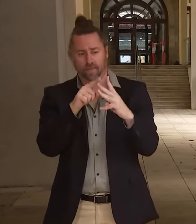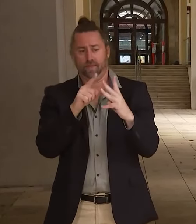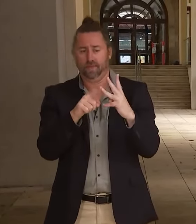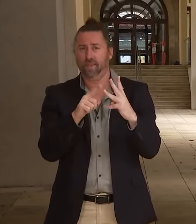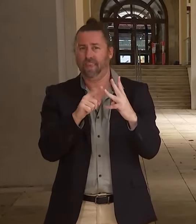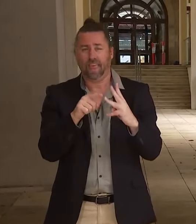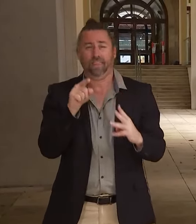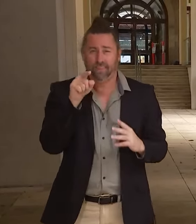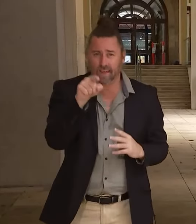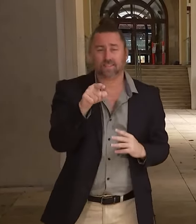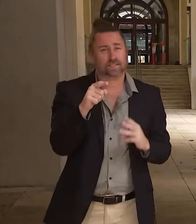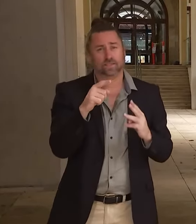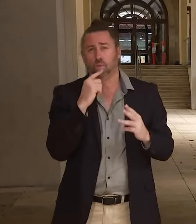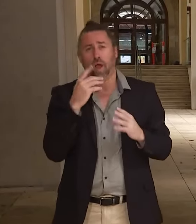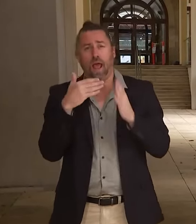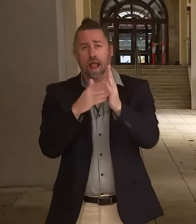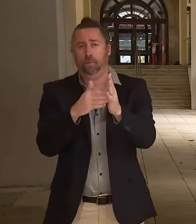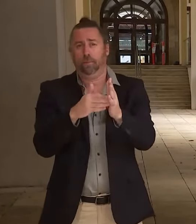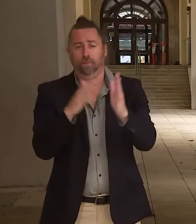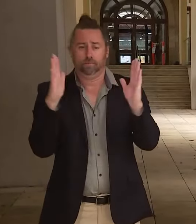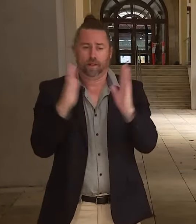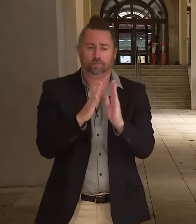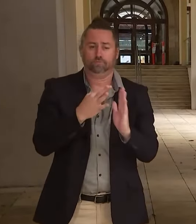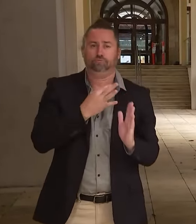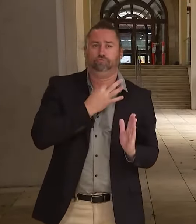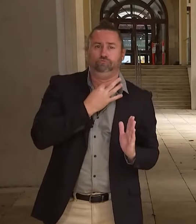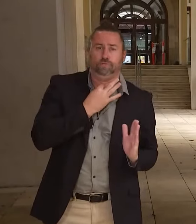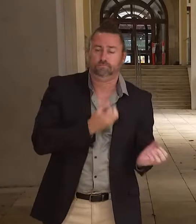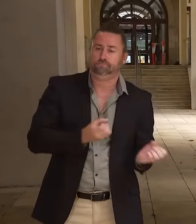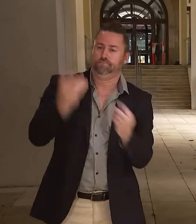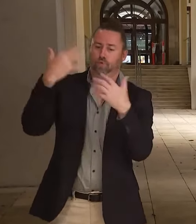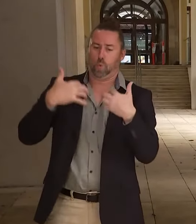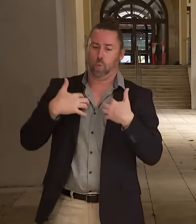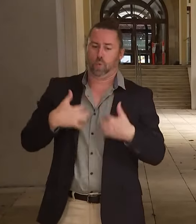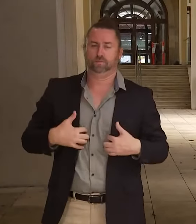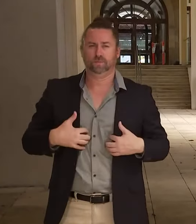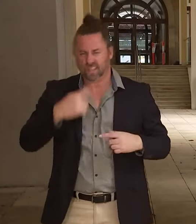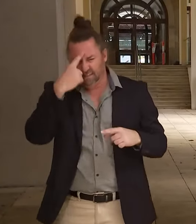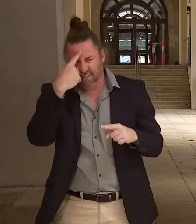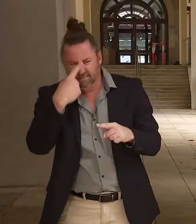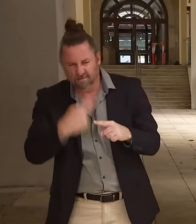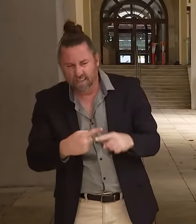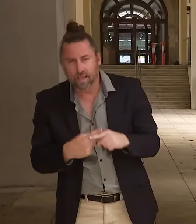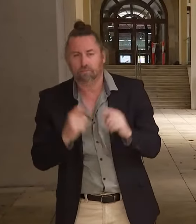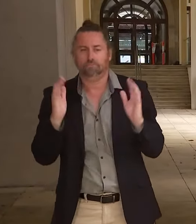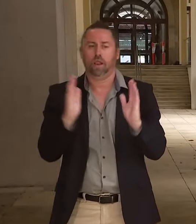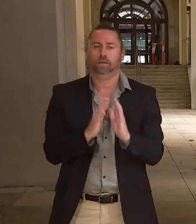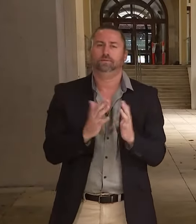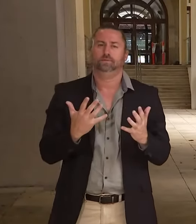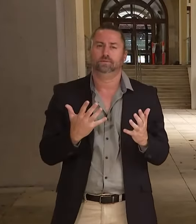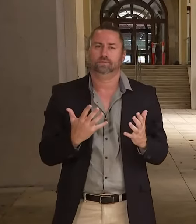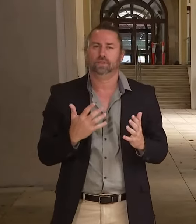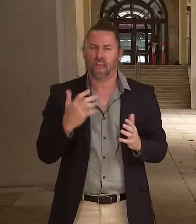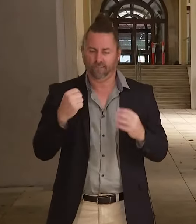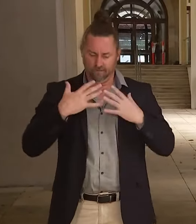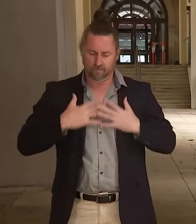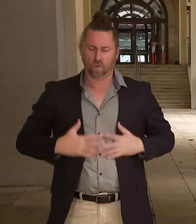chances of being hospitalised. You're less likely to get sick. It's just you get much higher antibody levels.